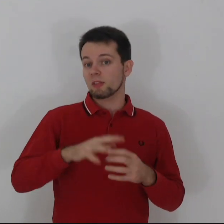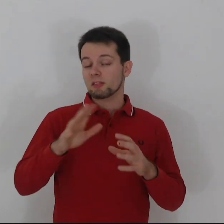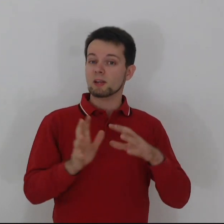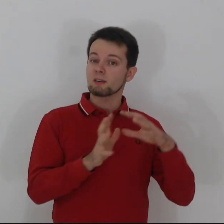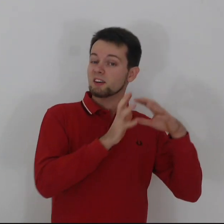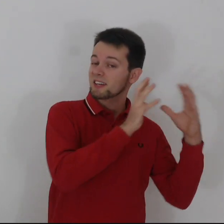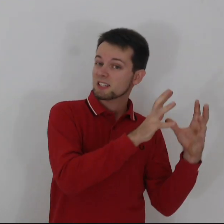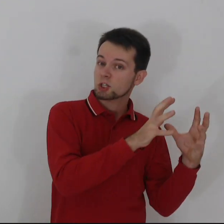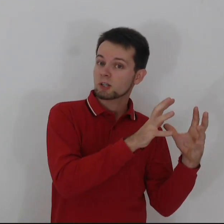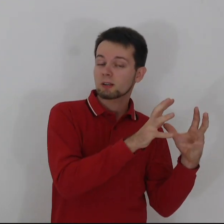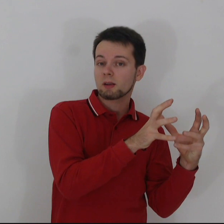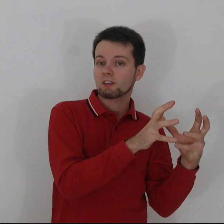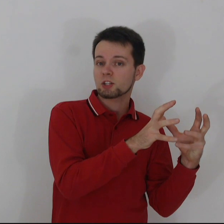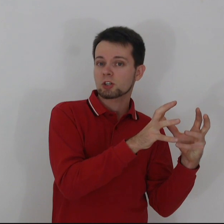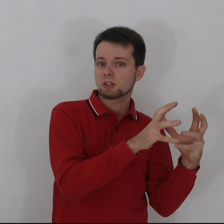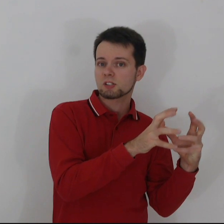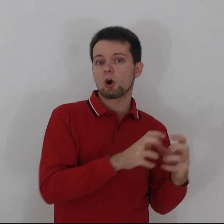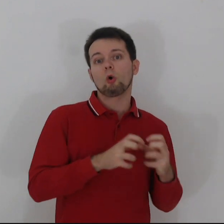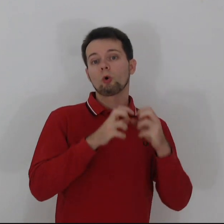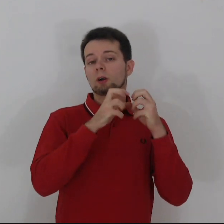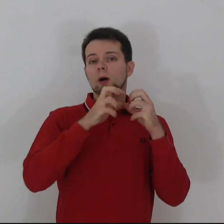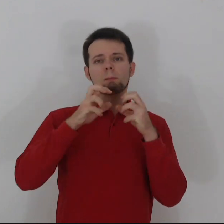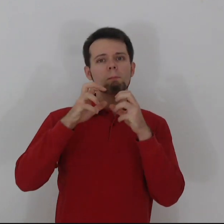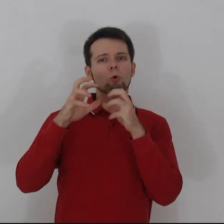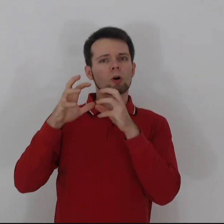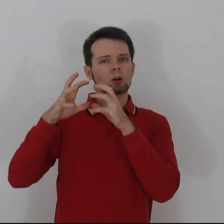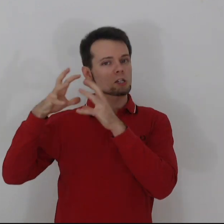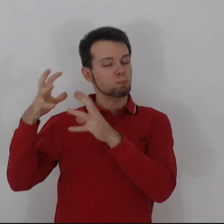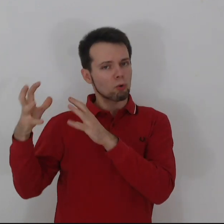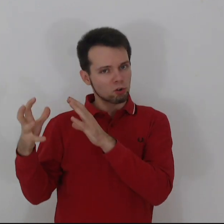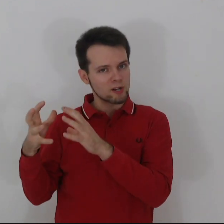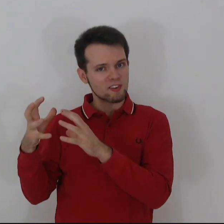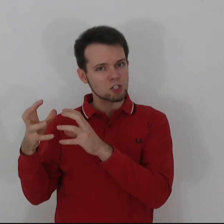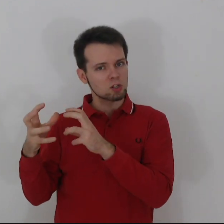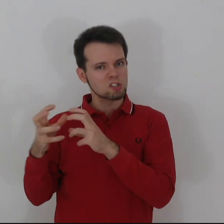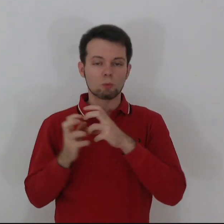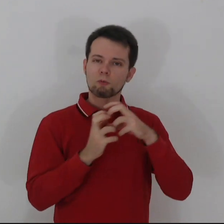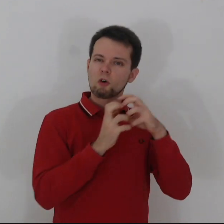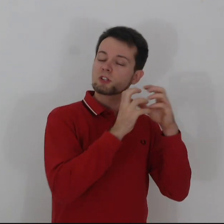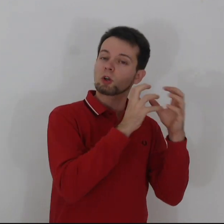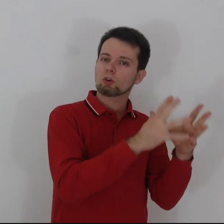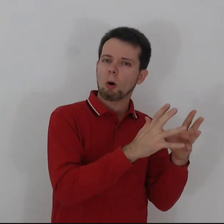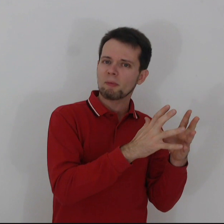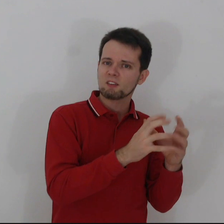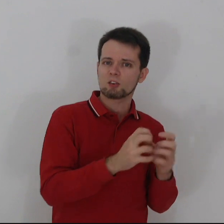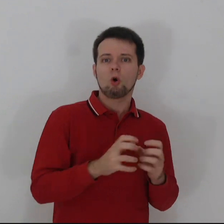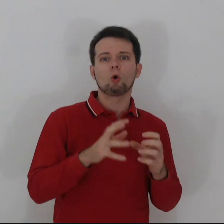they're either investigation adventures or more exploratory adventures or more focused on combat or